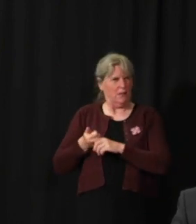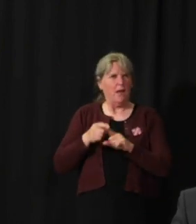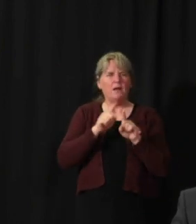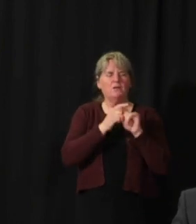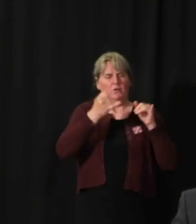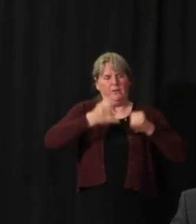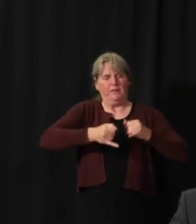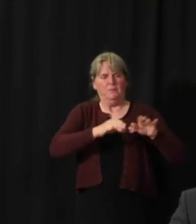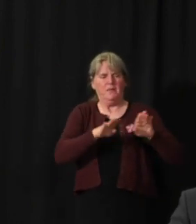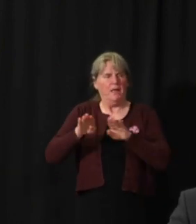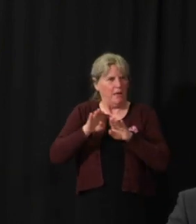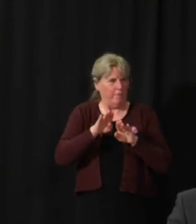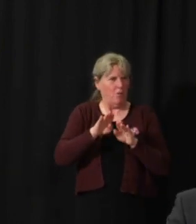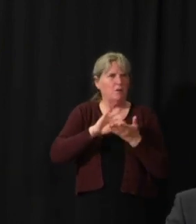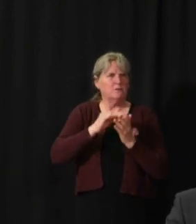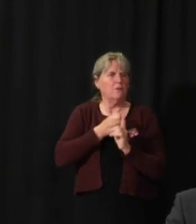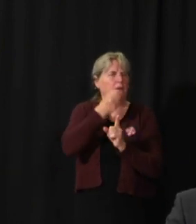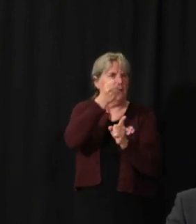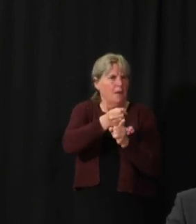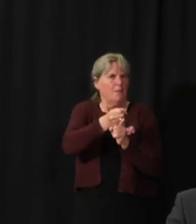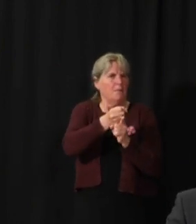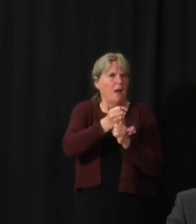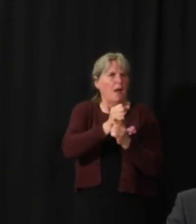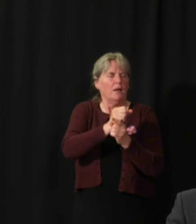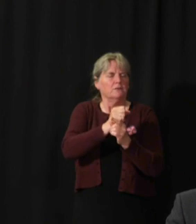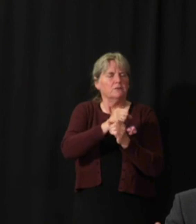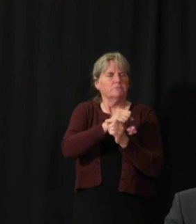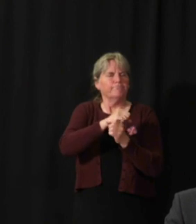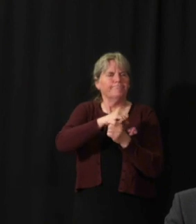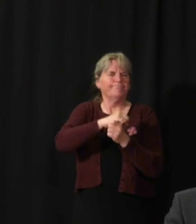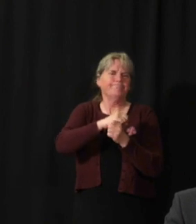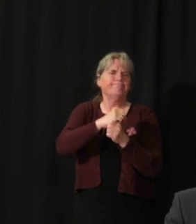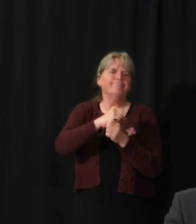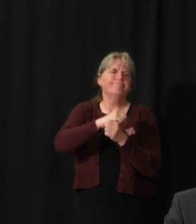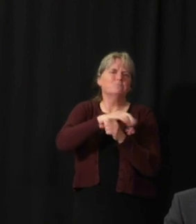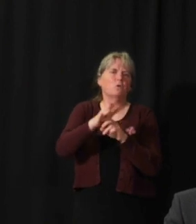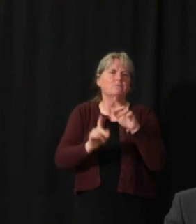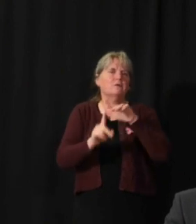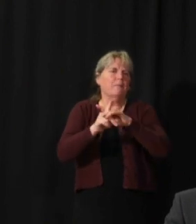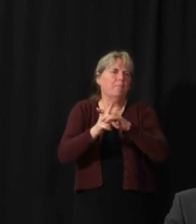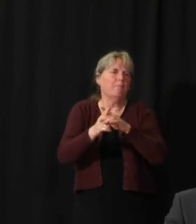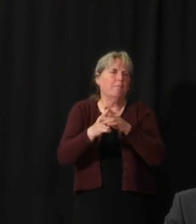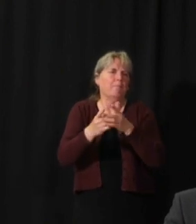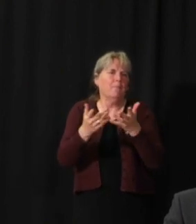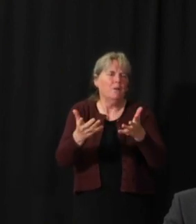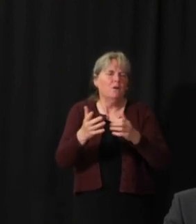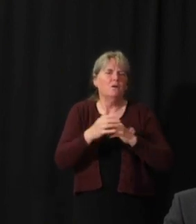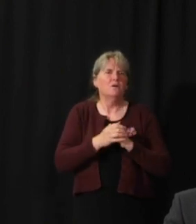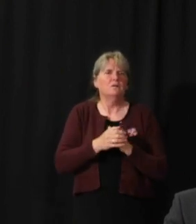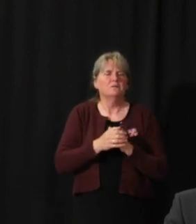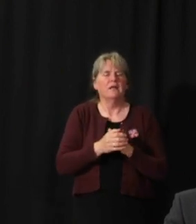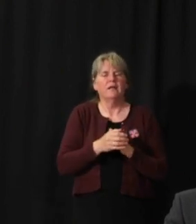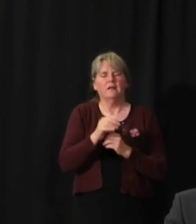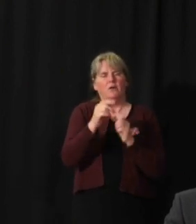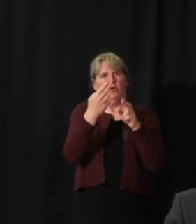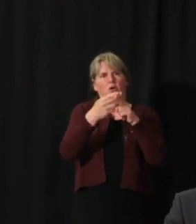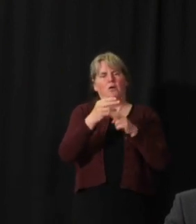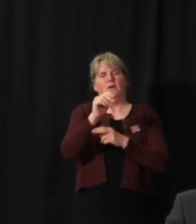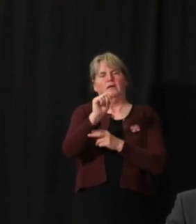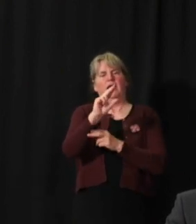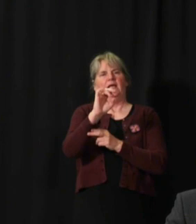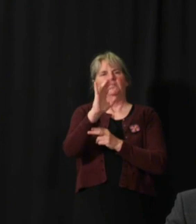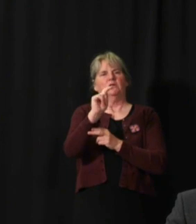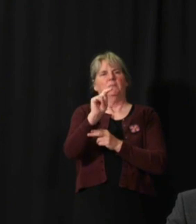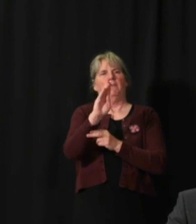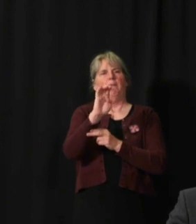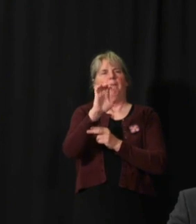really should be closer to Yukon's current reality. and that's the role of the so-called agent-based modeling.